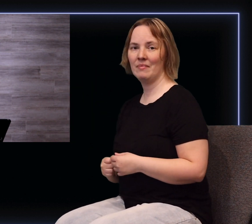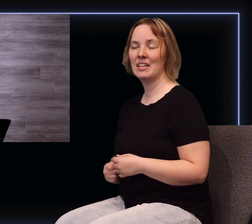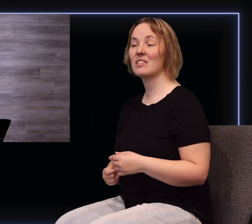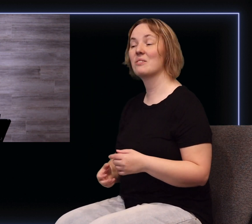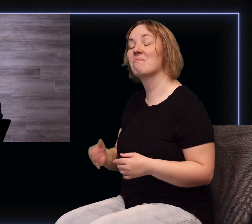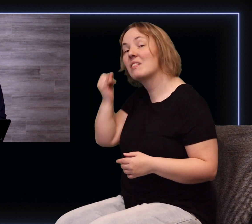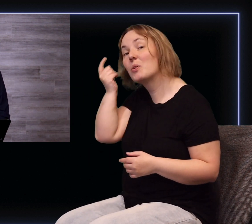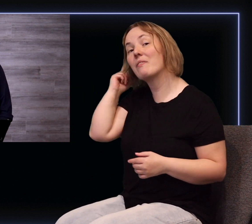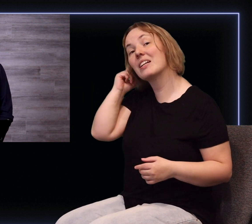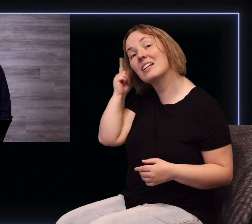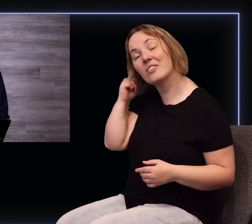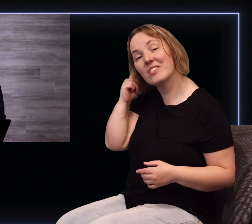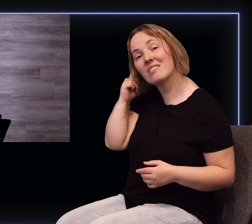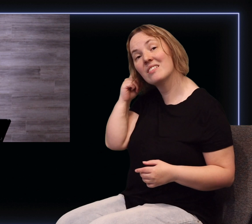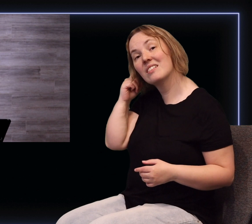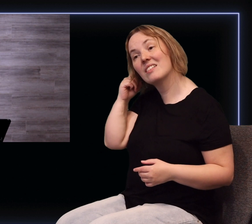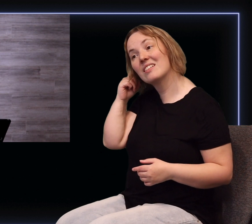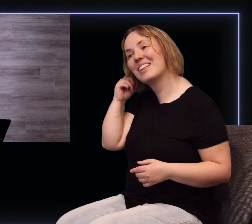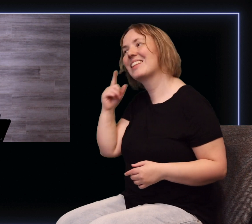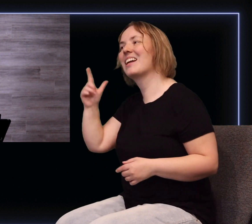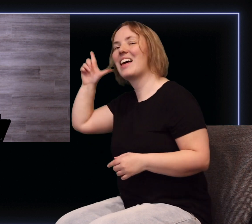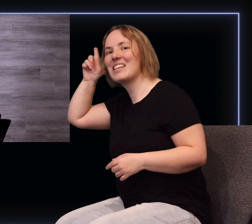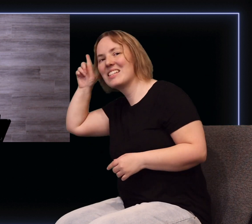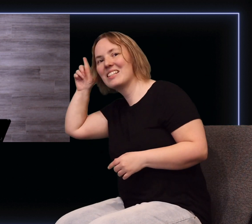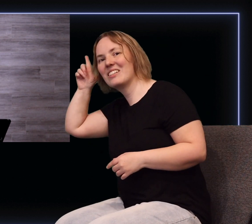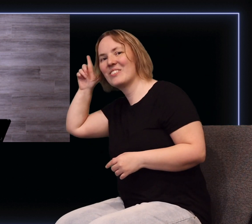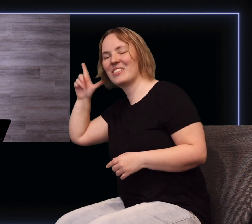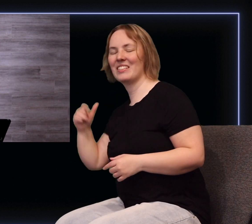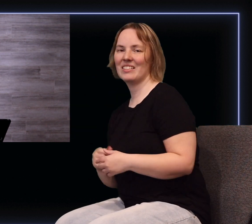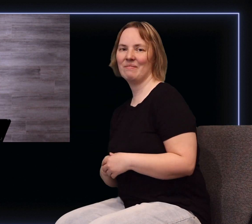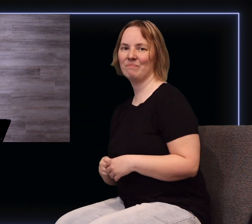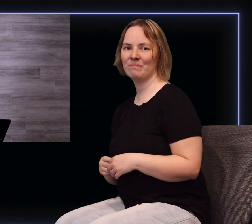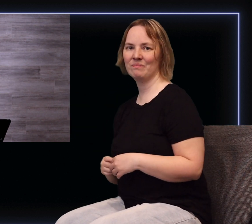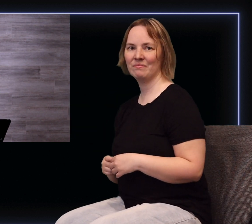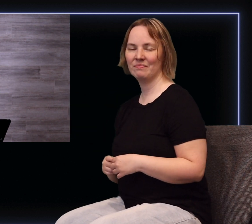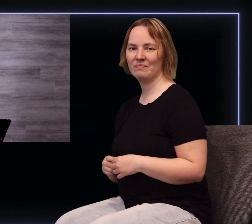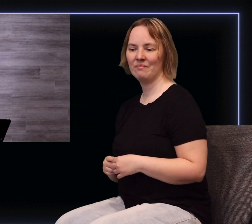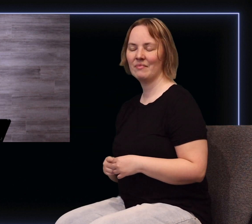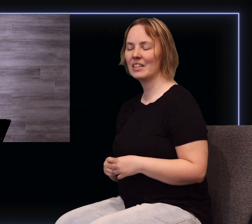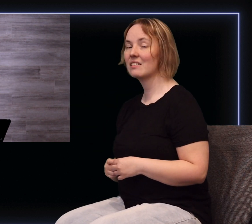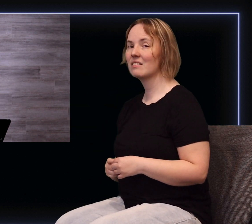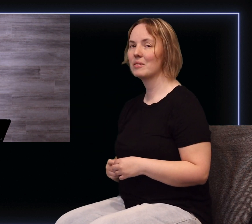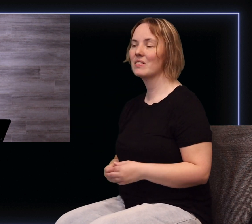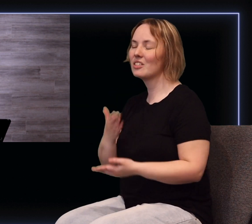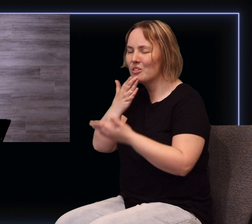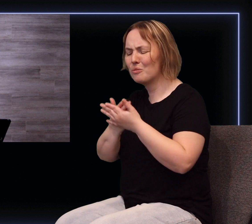if you have ears, then hear this. And I believe it's a very relevant word for today.